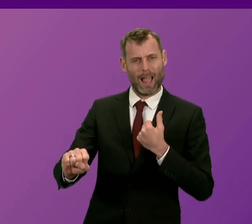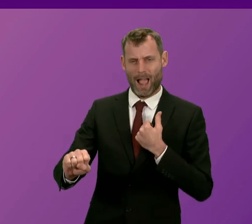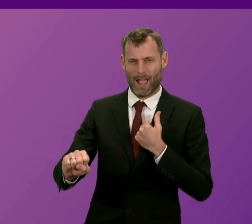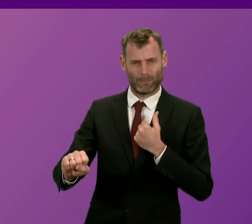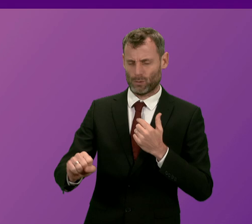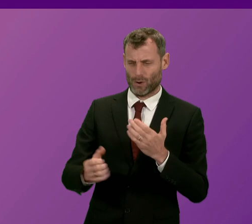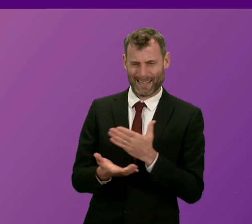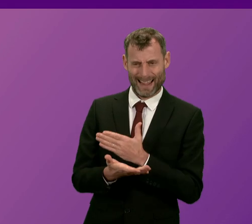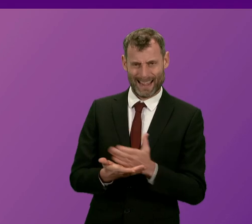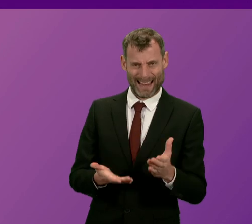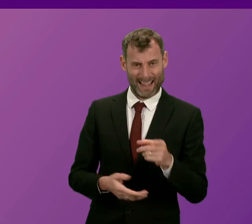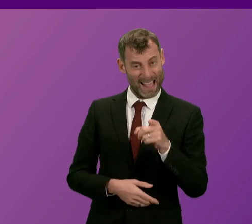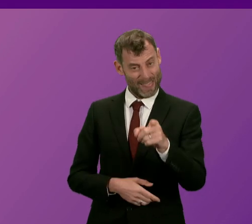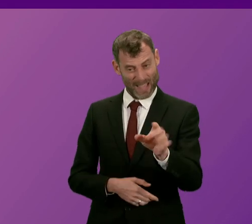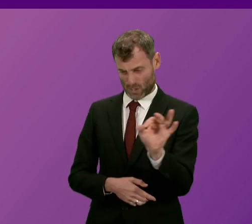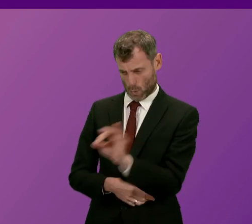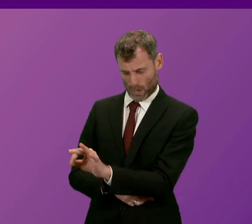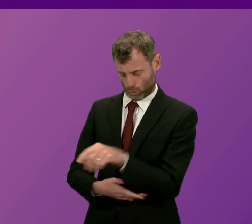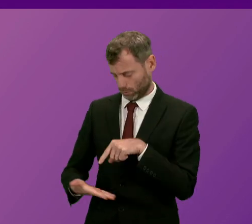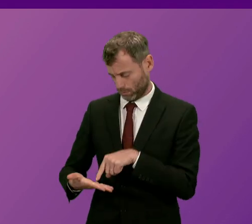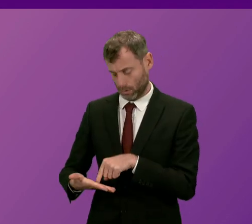substantive question on the paper.